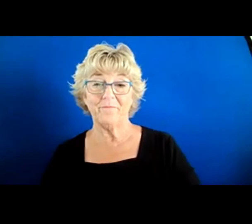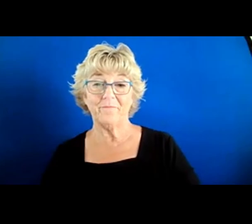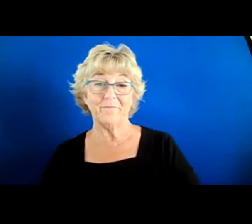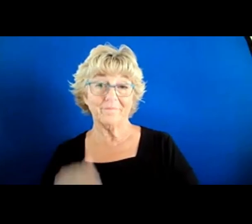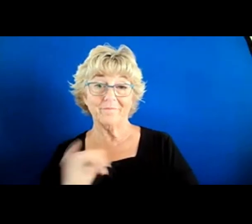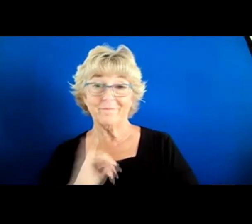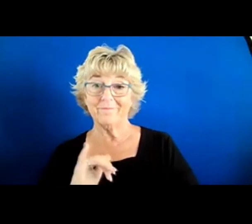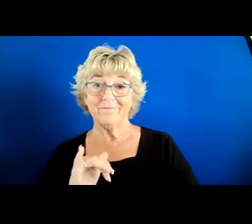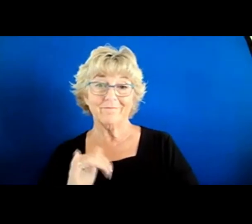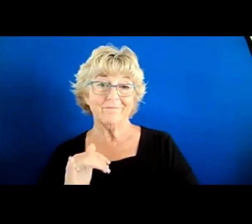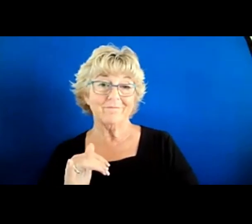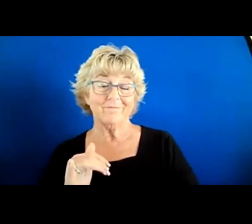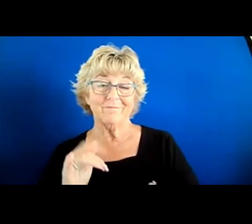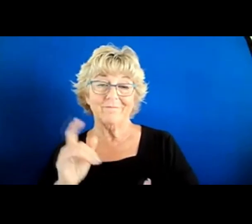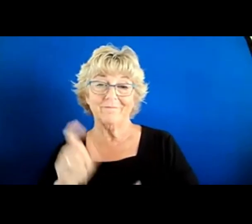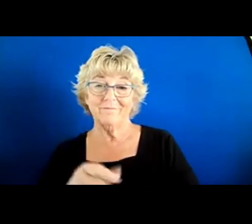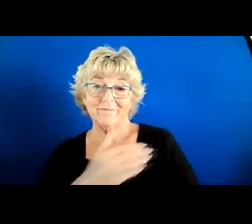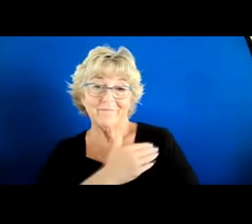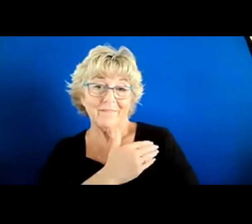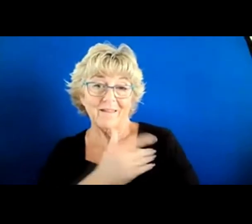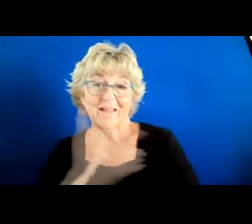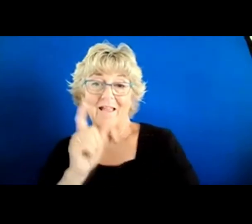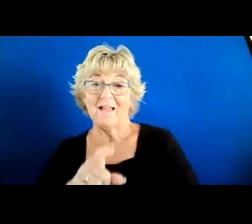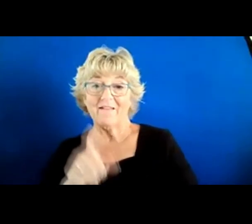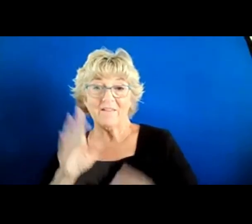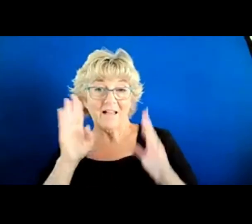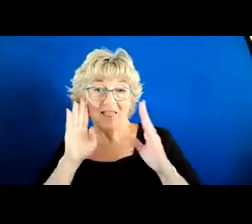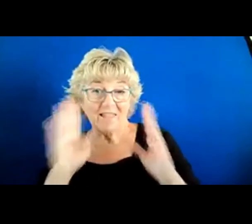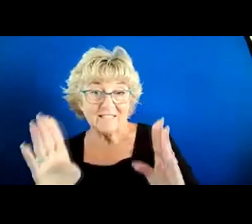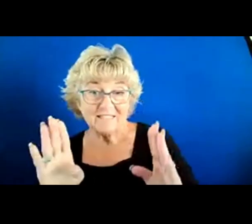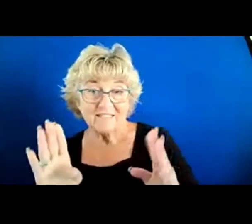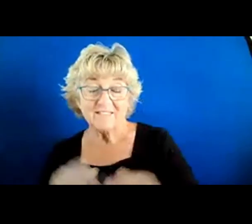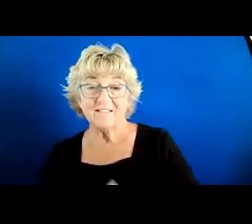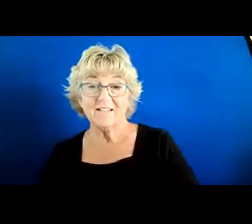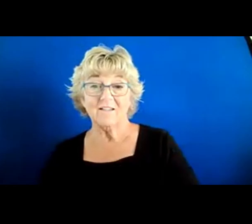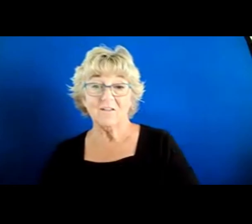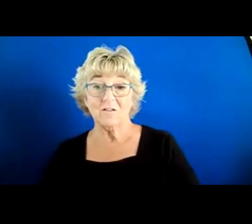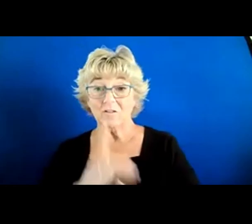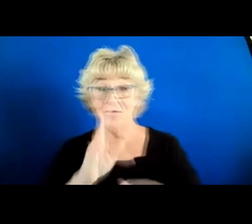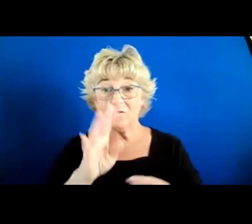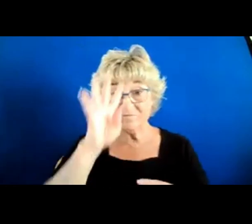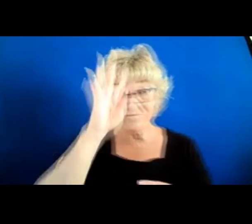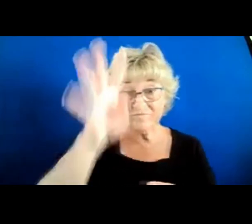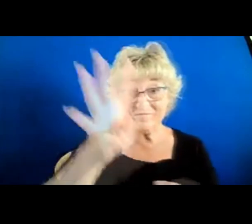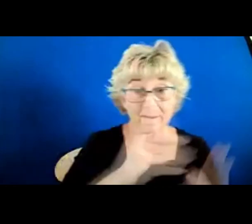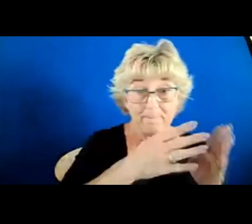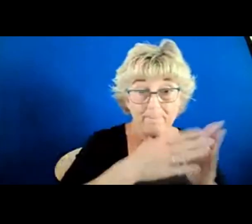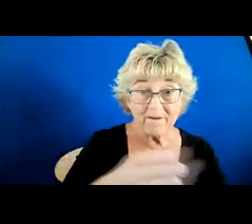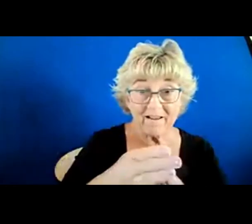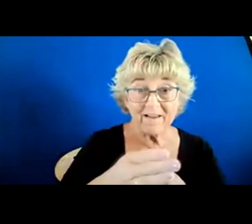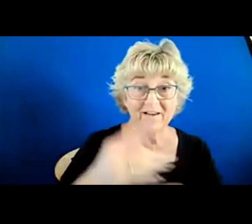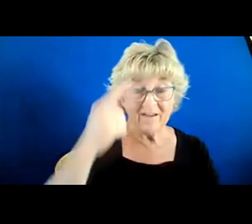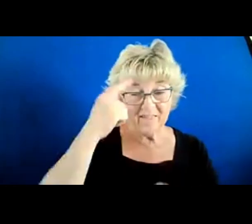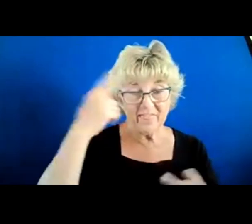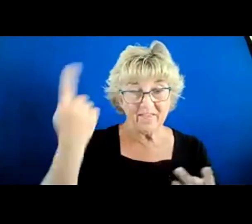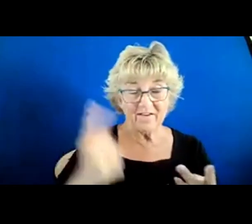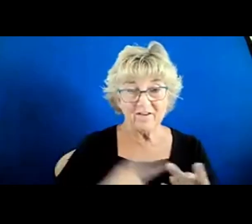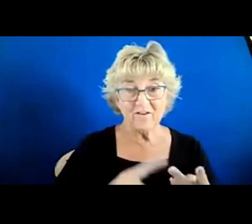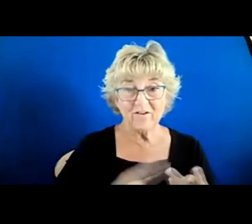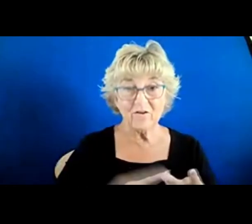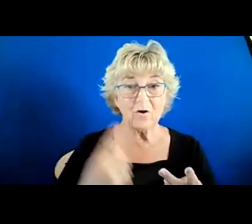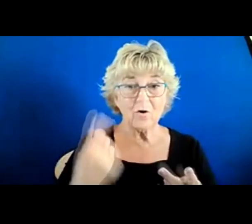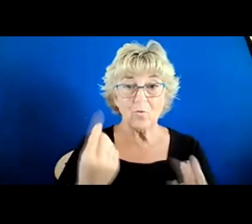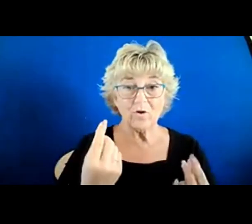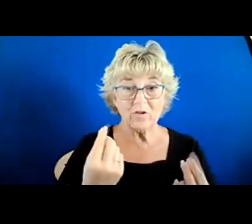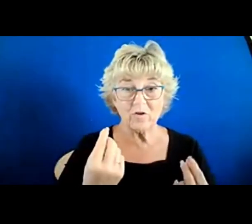I remind myself, I've got to listen. You you come up with a plan. And you think you know, you know what